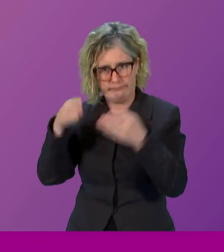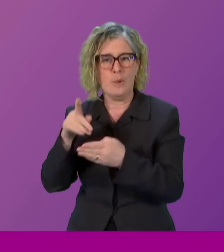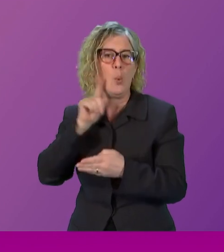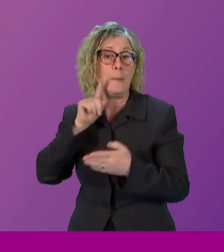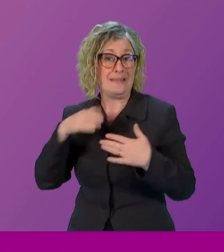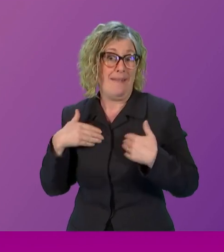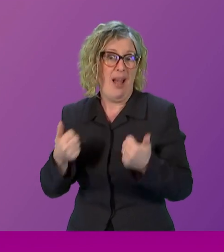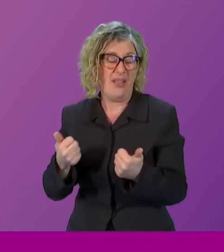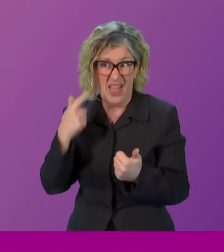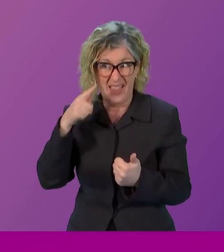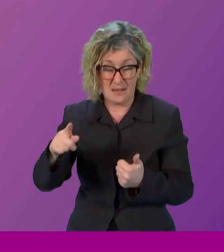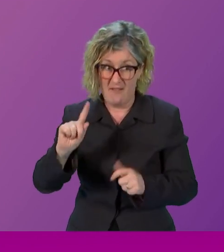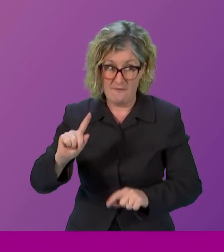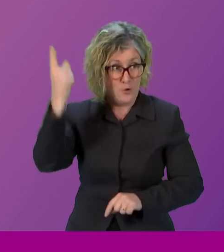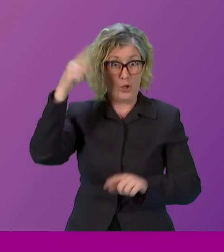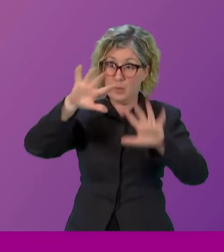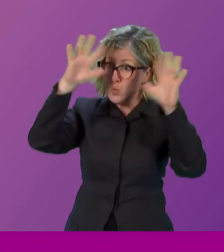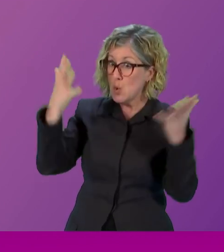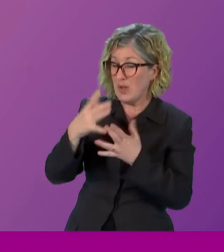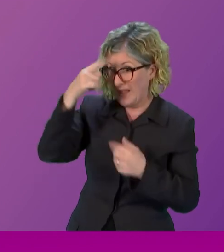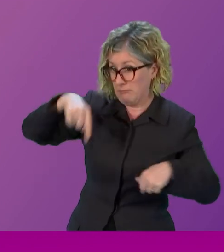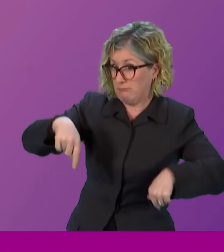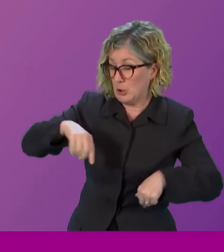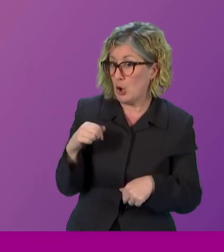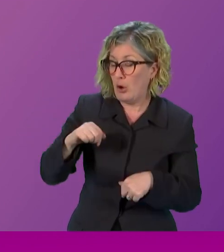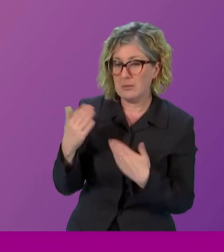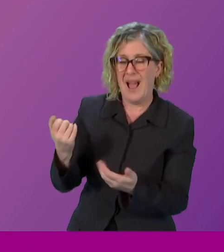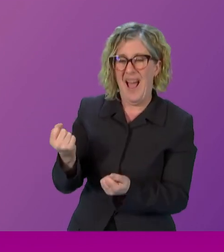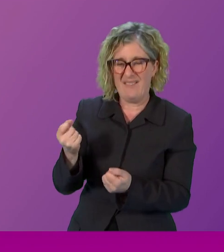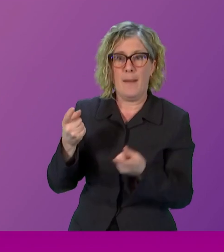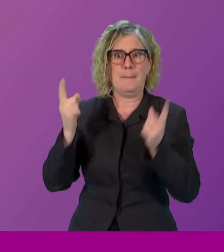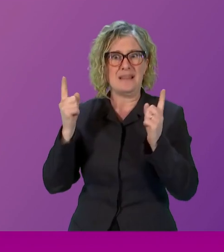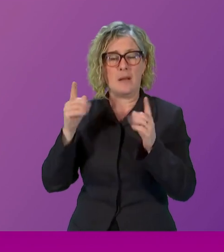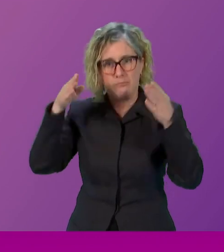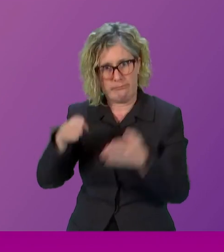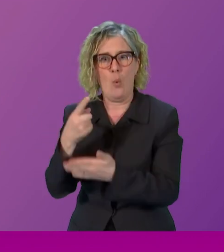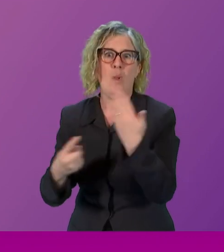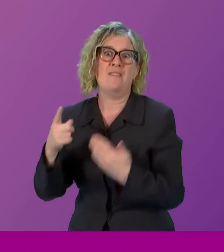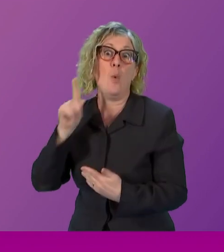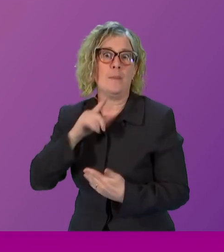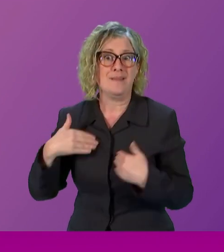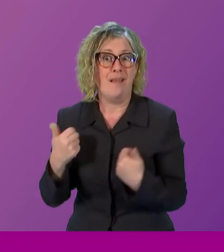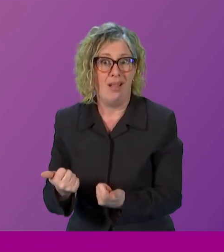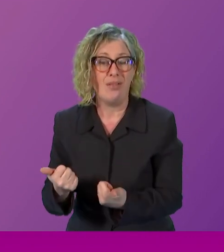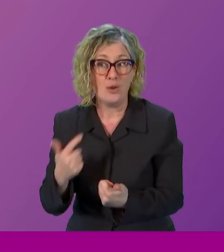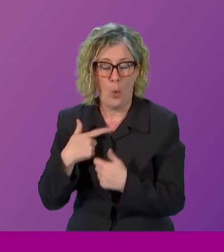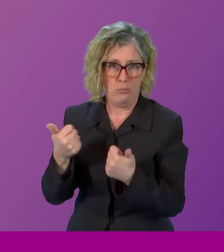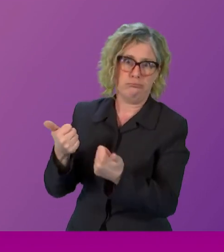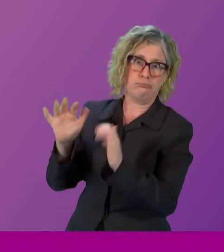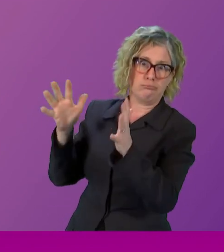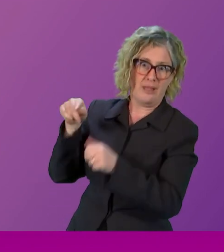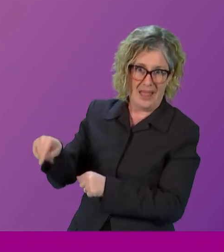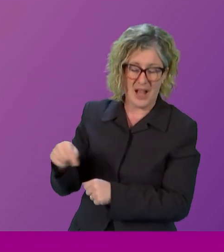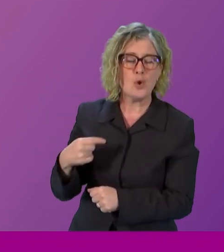also sort of groundbreaking. I think that's a first as well. So that's to be welcomed. And I'm aware with conversations with Marie, but